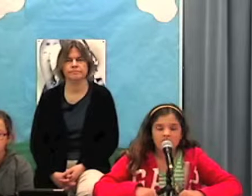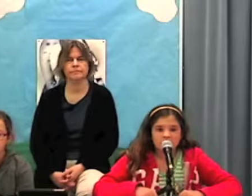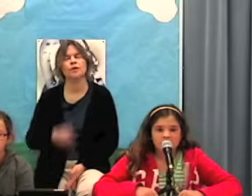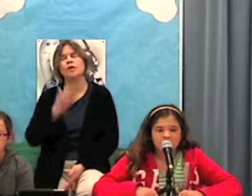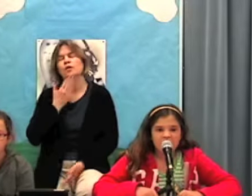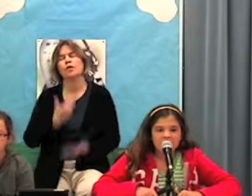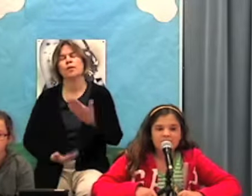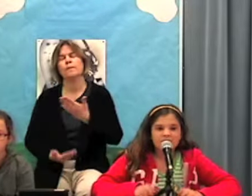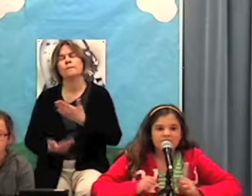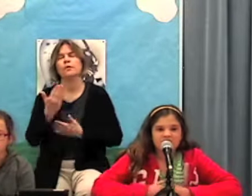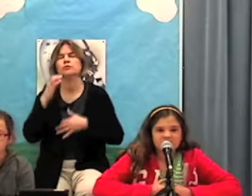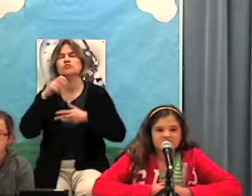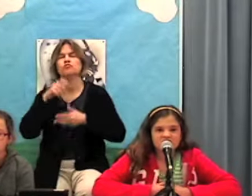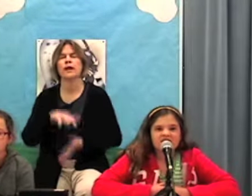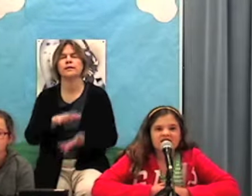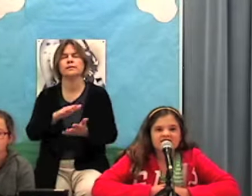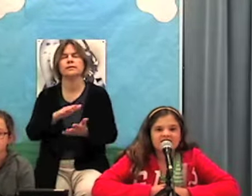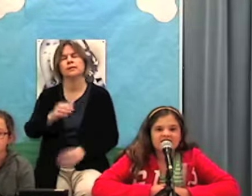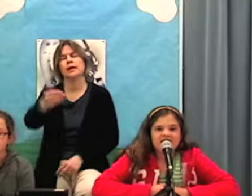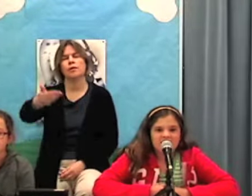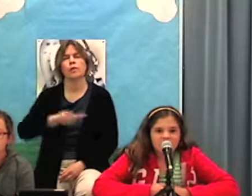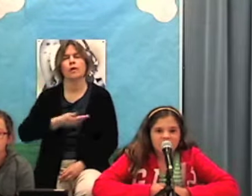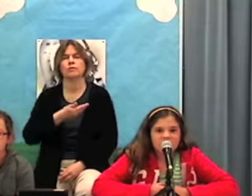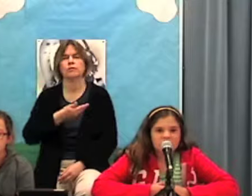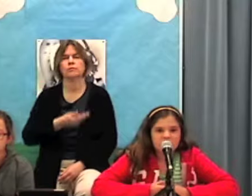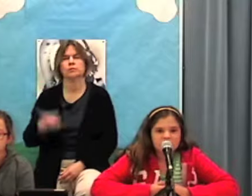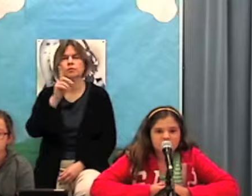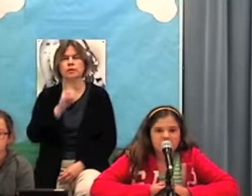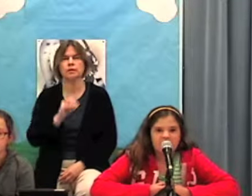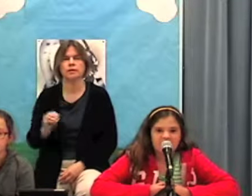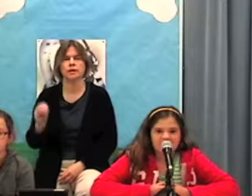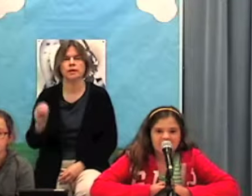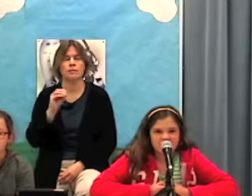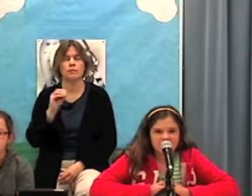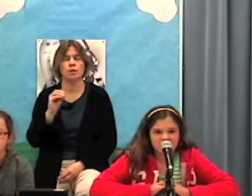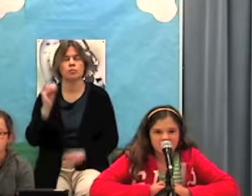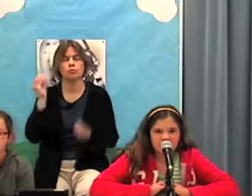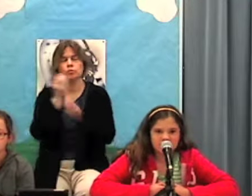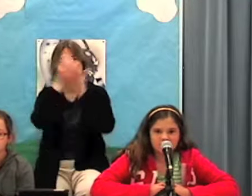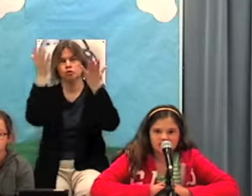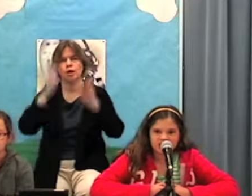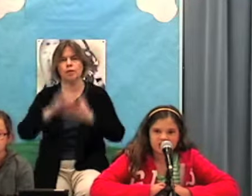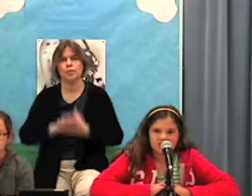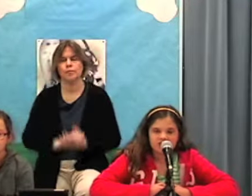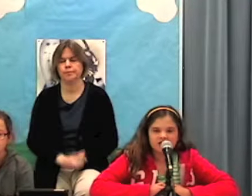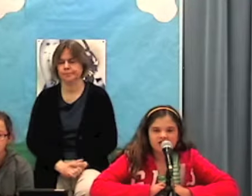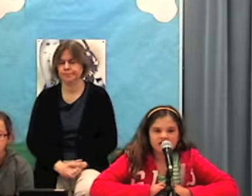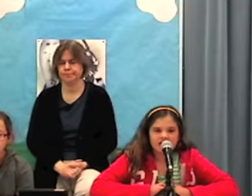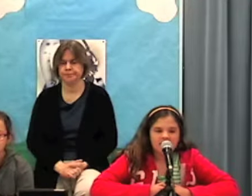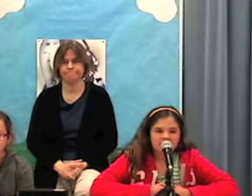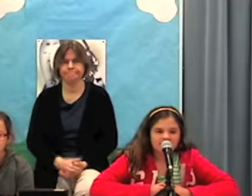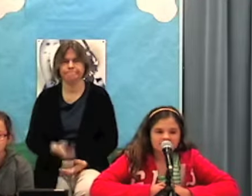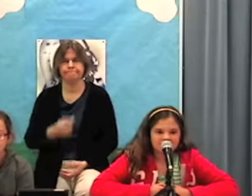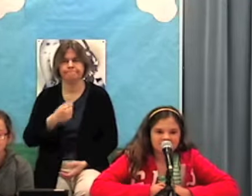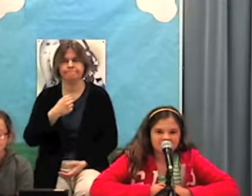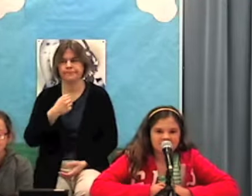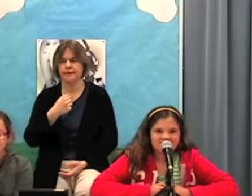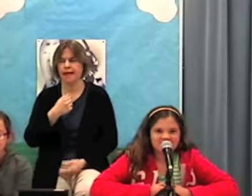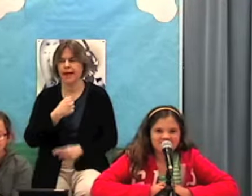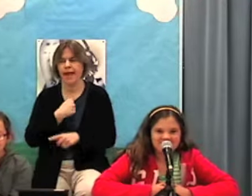Good morning, Dragons, and welcome to our Denim Oaks News Show. I'm